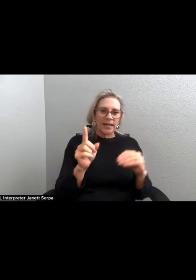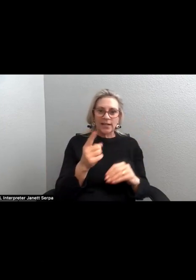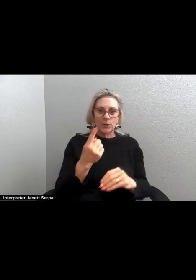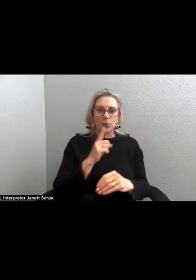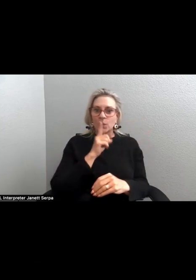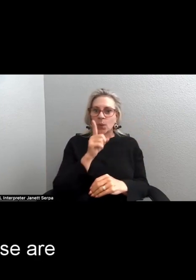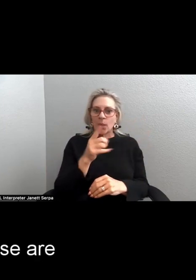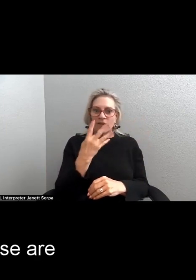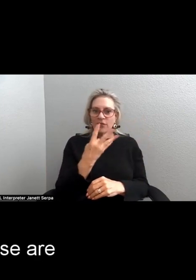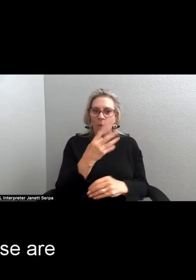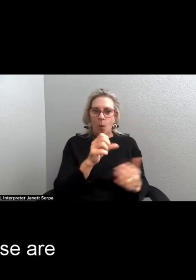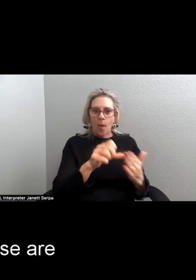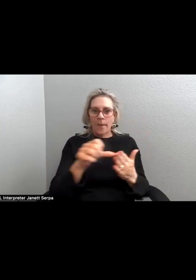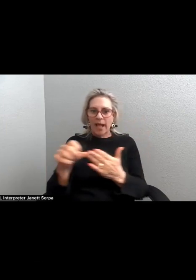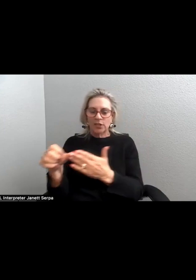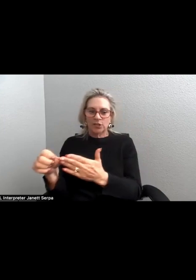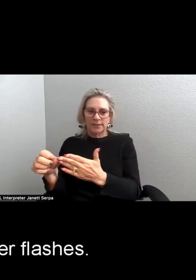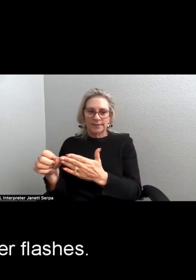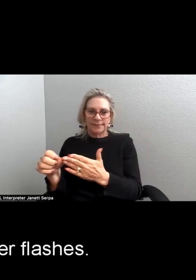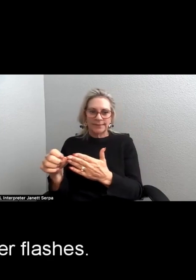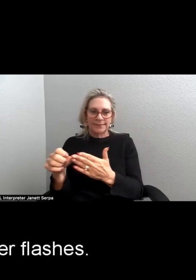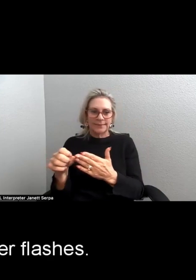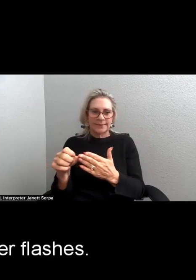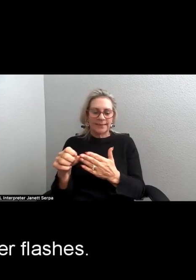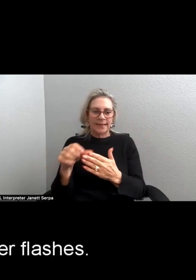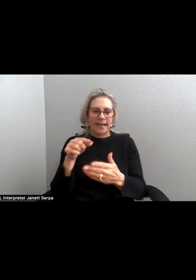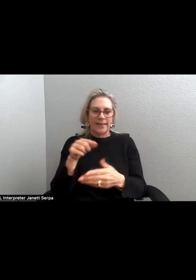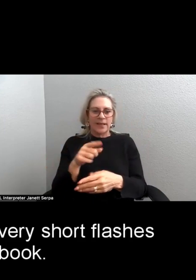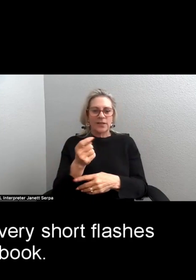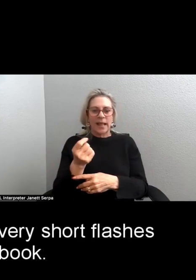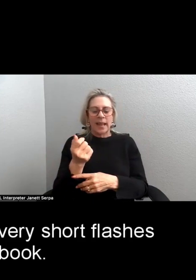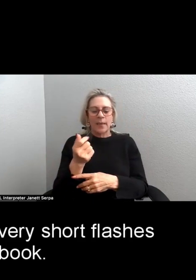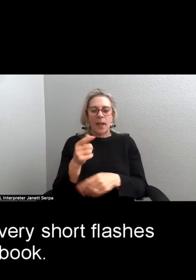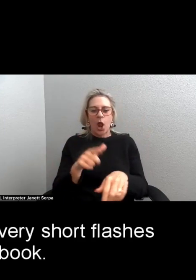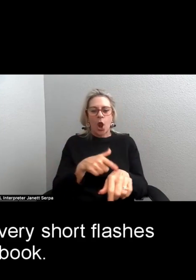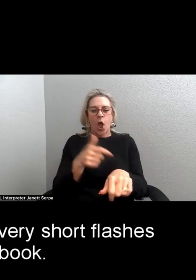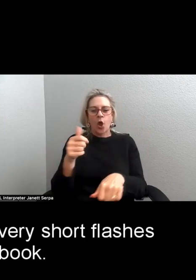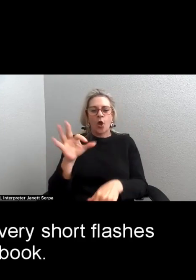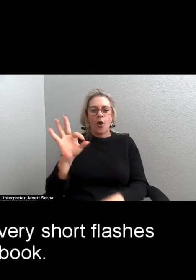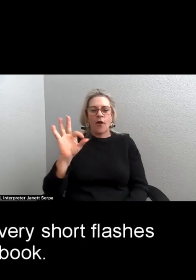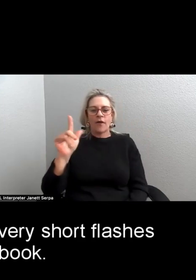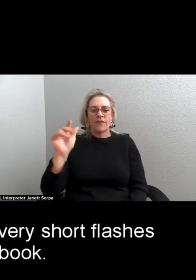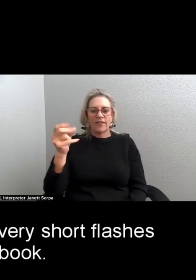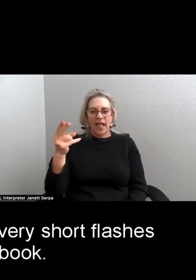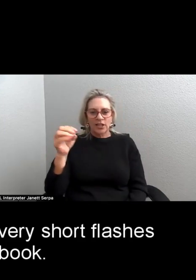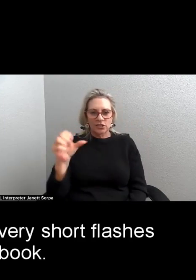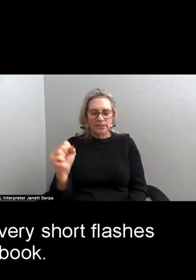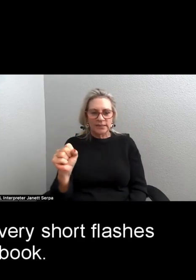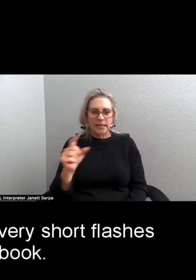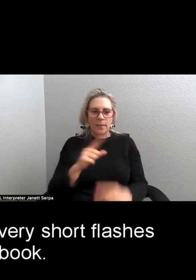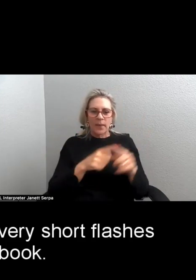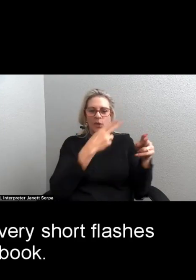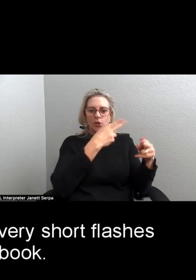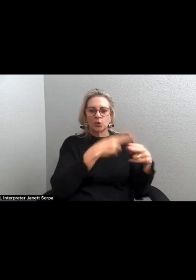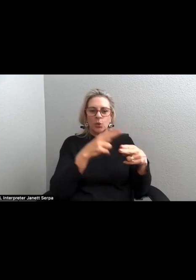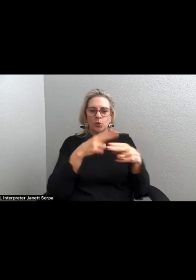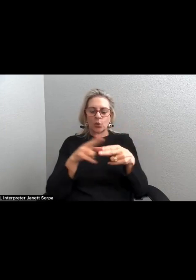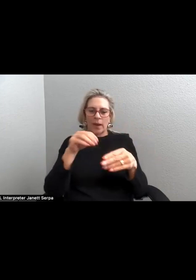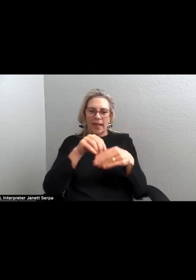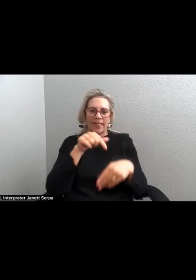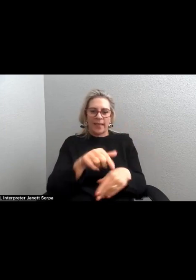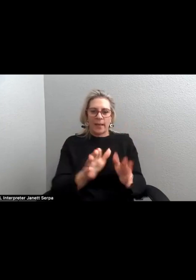and these are slightly longer flashes and there are also very short flashes in this book.